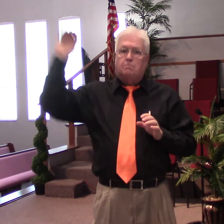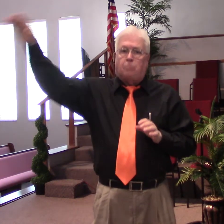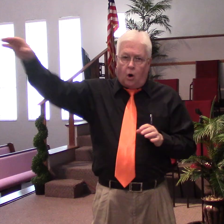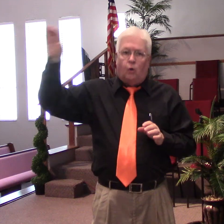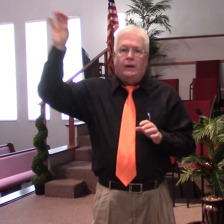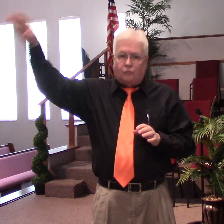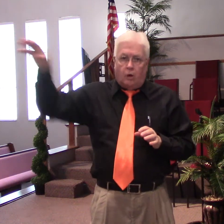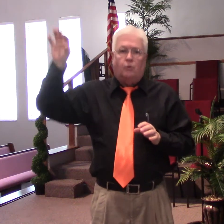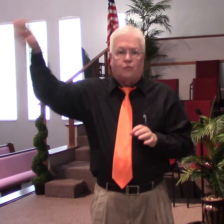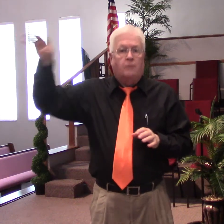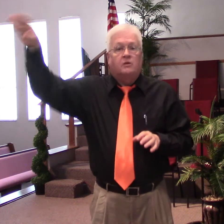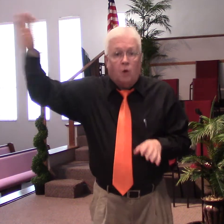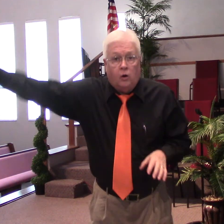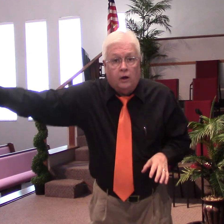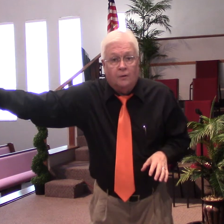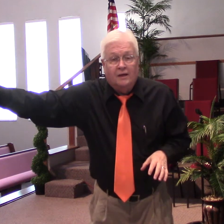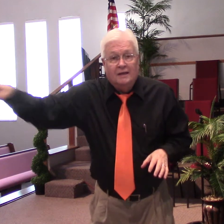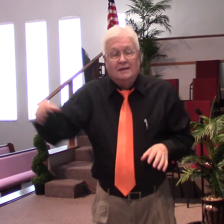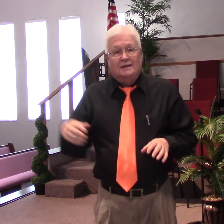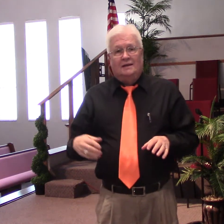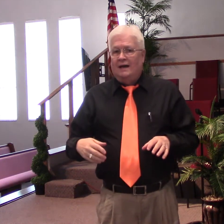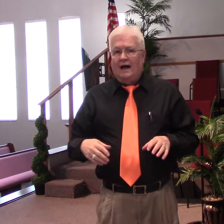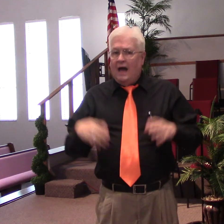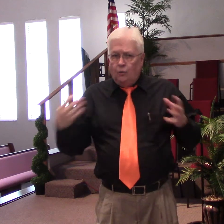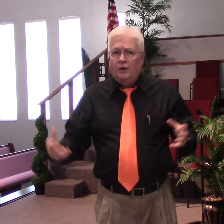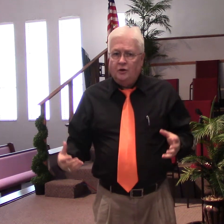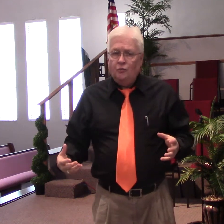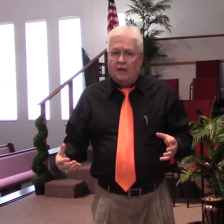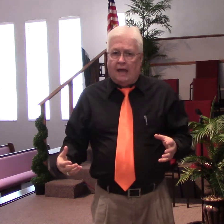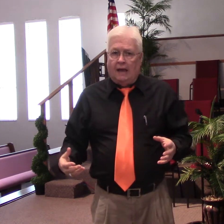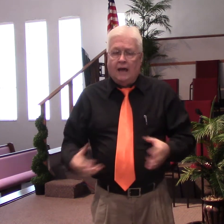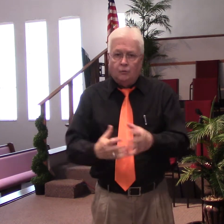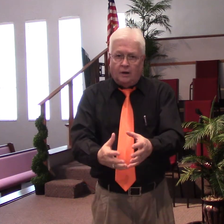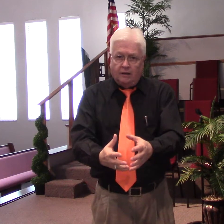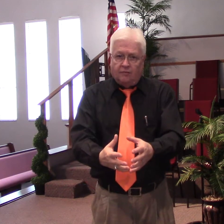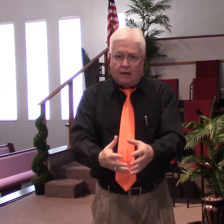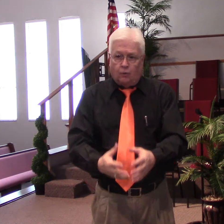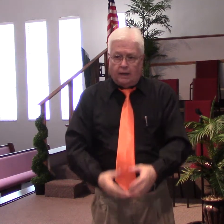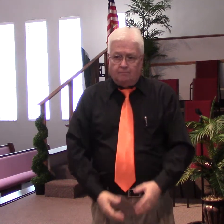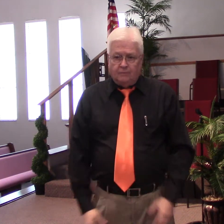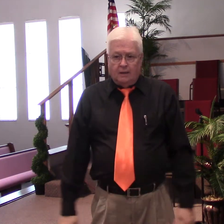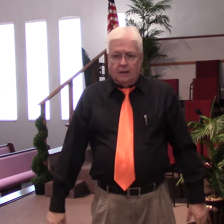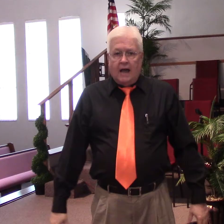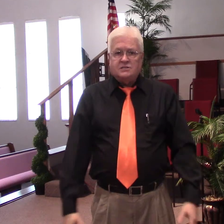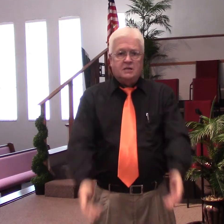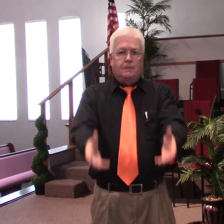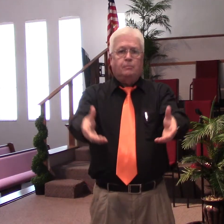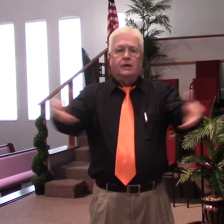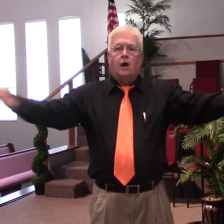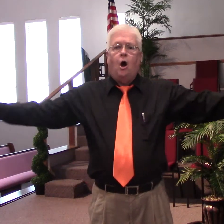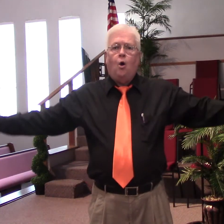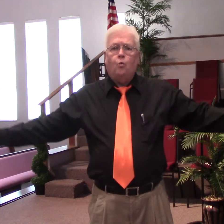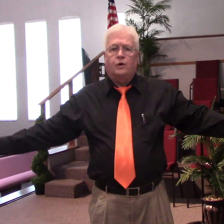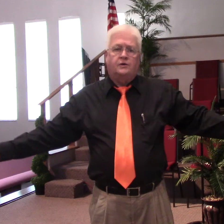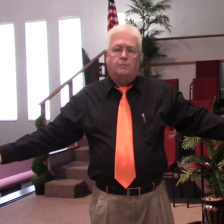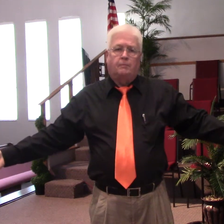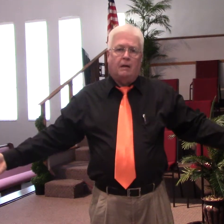borrowing trouble from tomorrow. I don't want to do that. I don't want to live that way. I see people get all worked up about